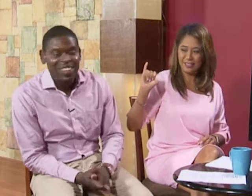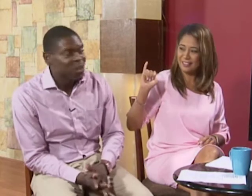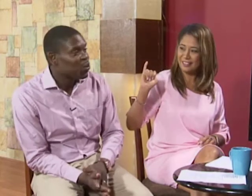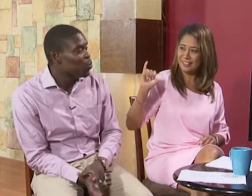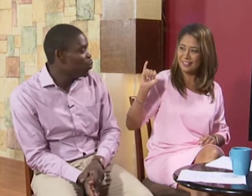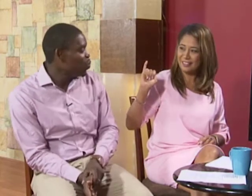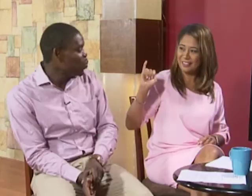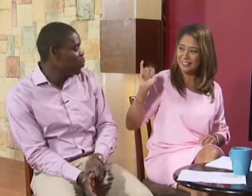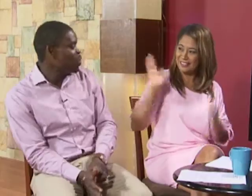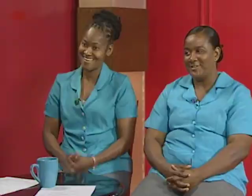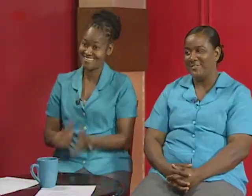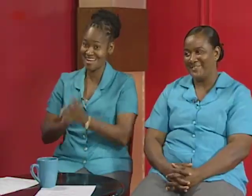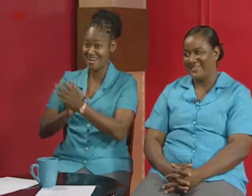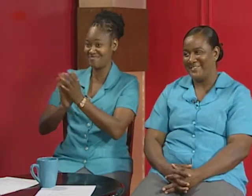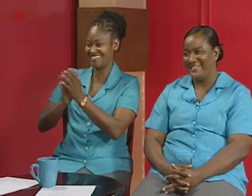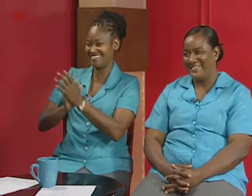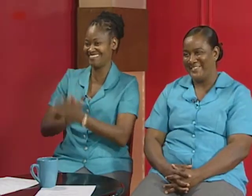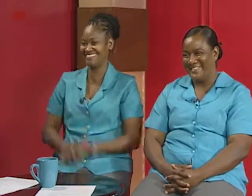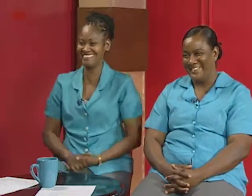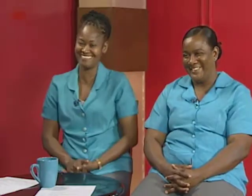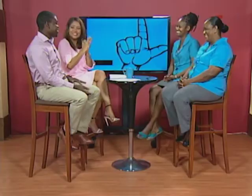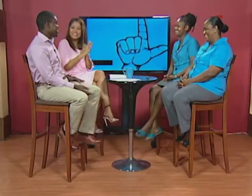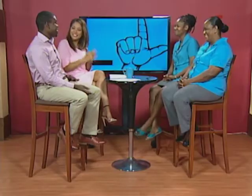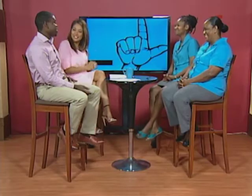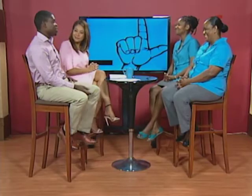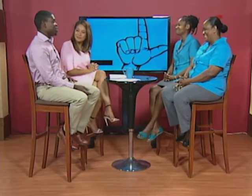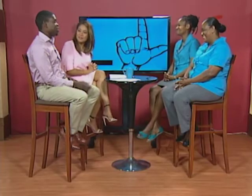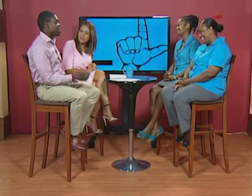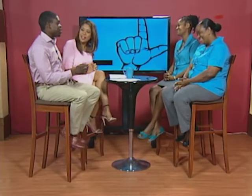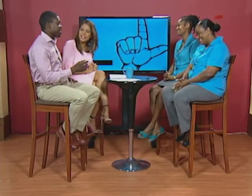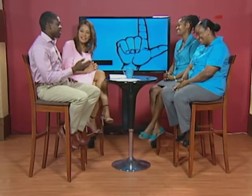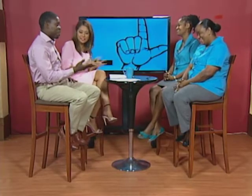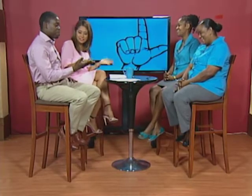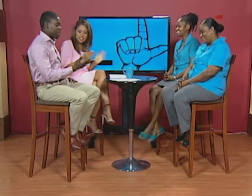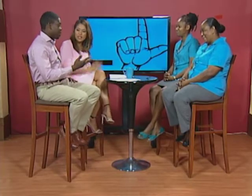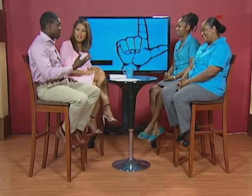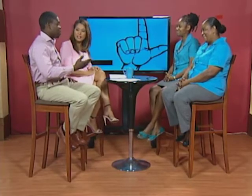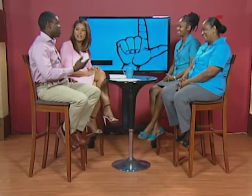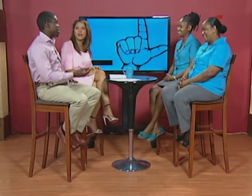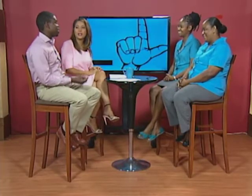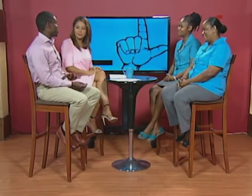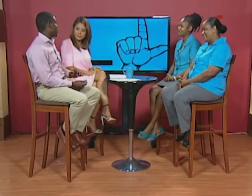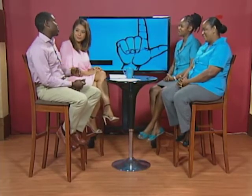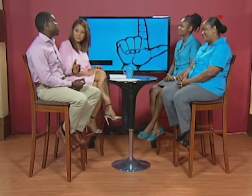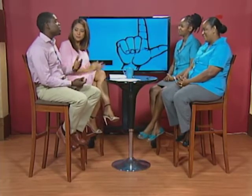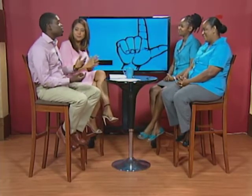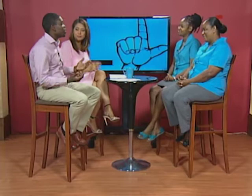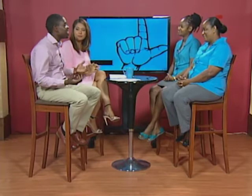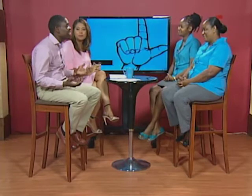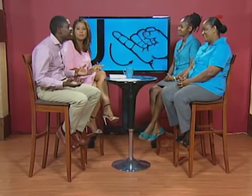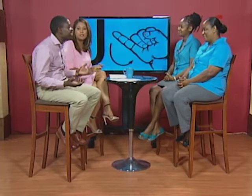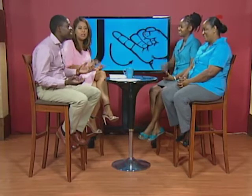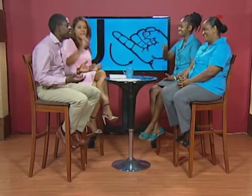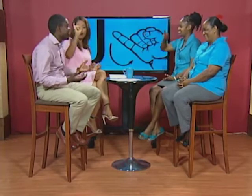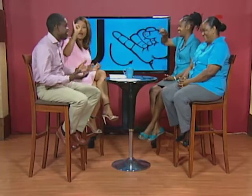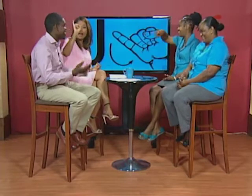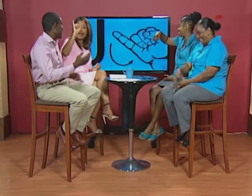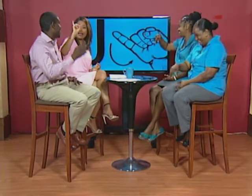that's right all right i try again i know but i need to what what what g again it's from nine